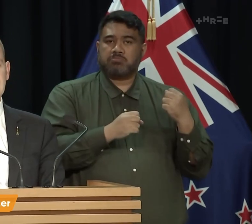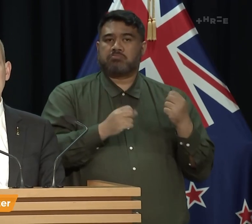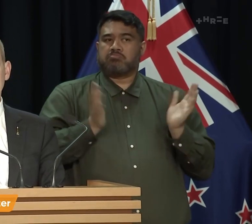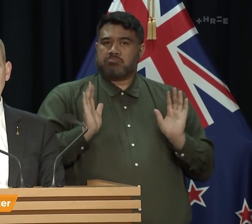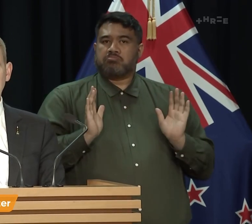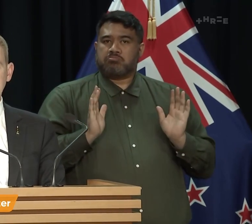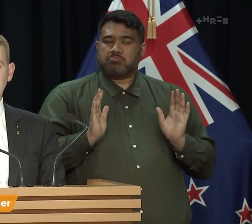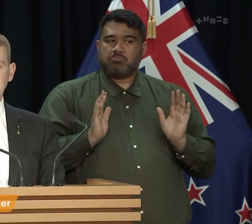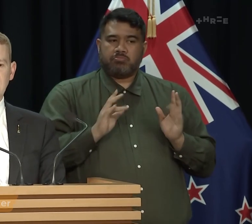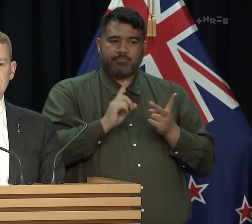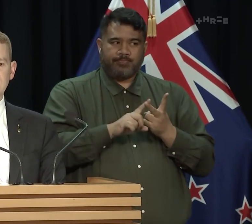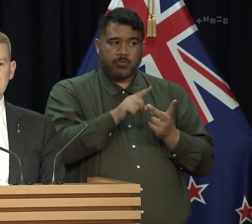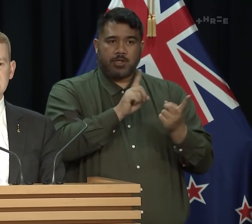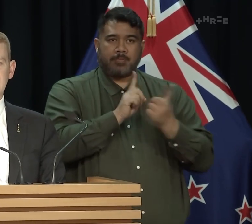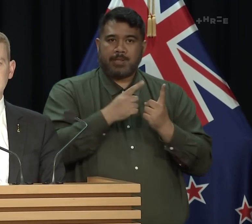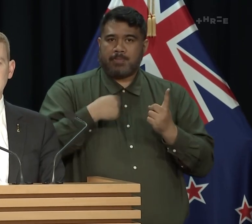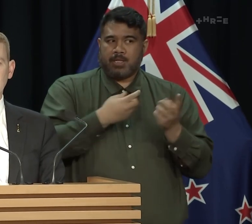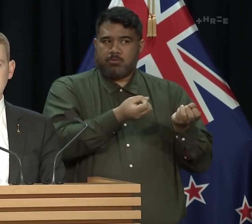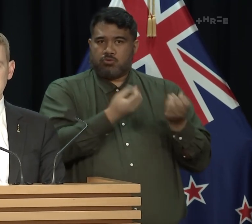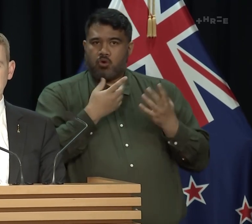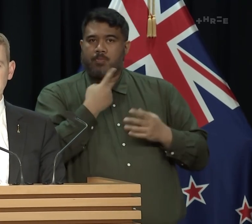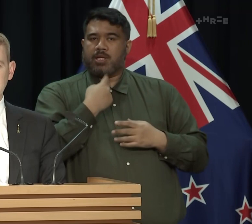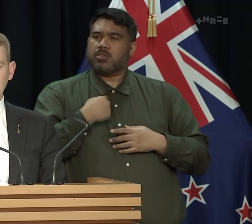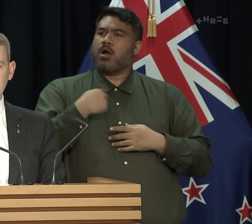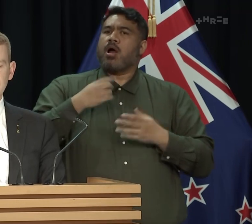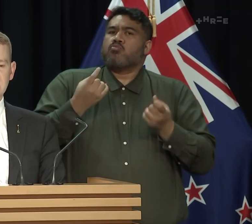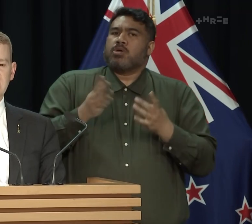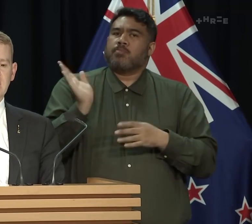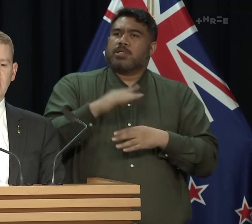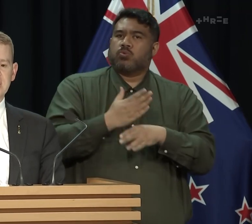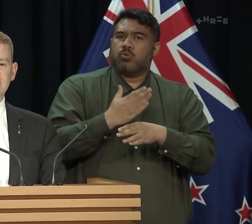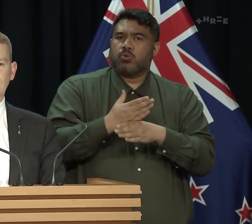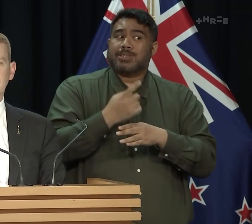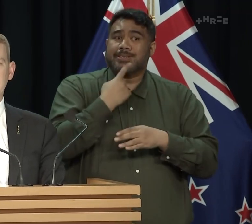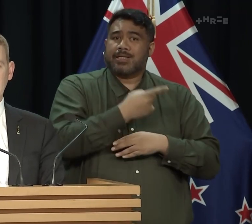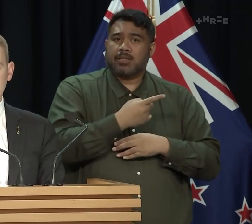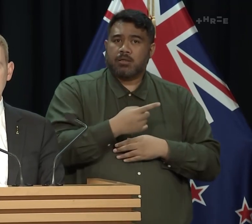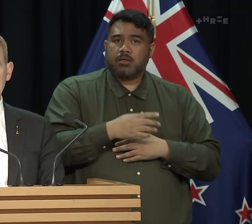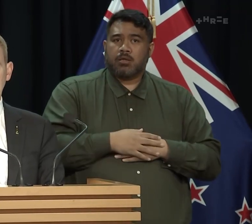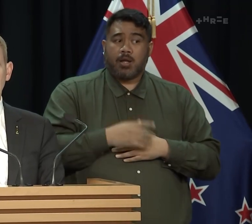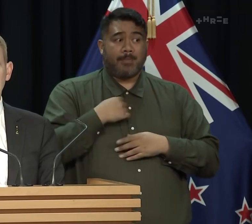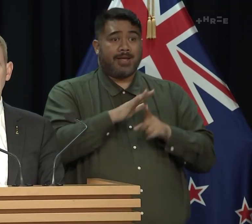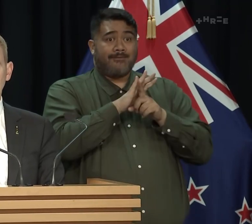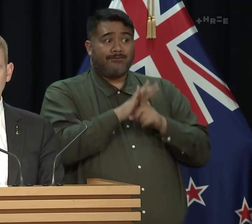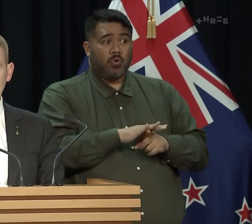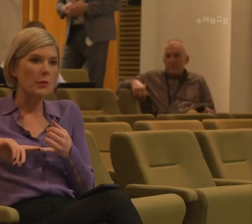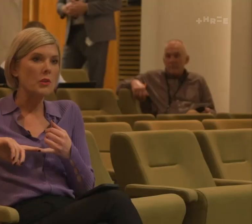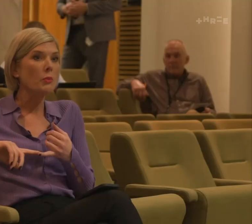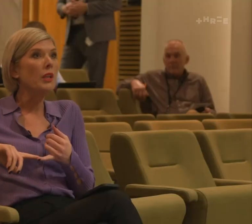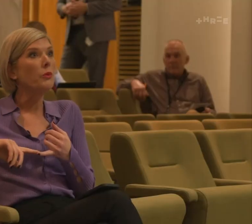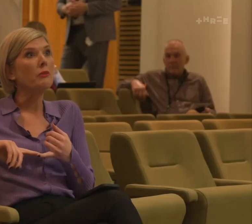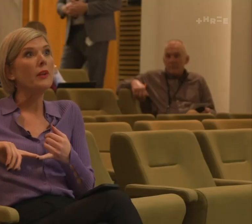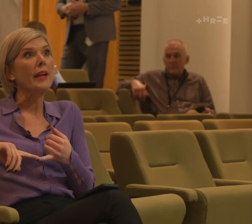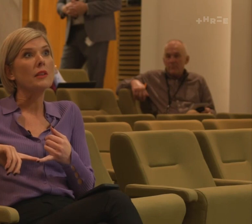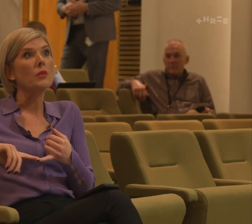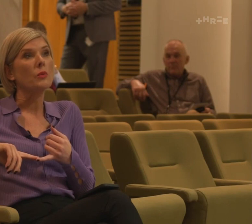She came to meet with me. She indicated that she wanted to come back to work. I did not compel her to stay away from work. There were so